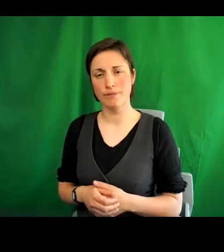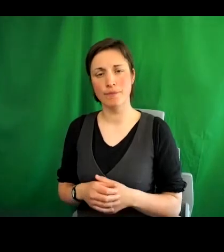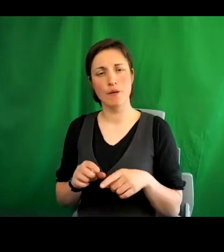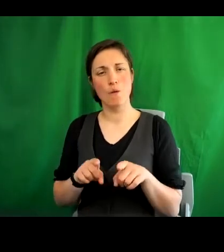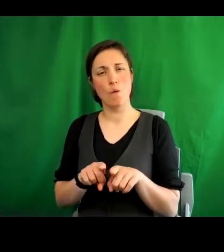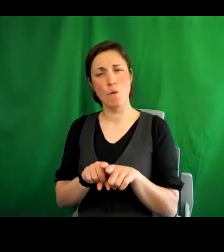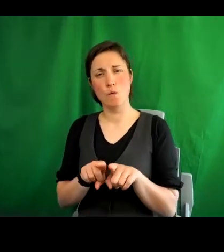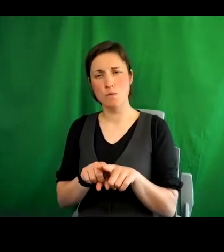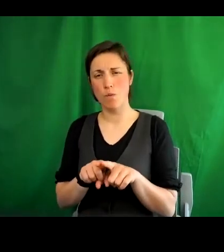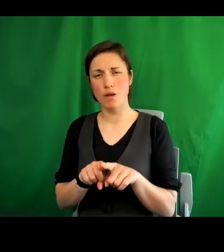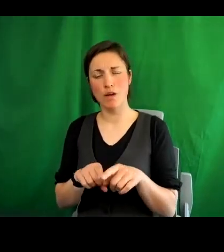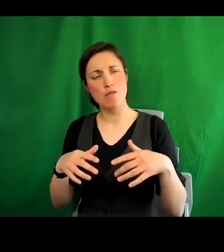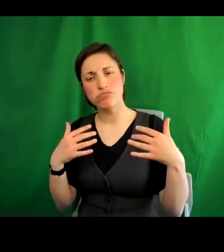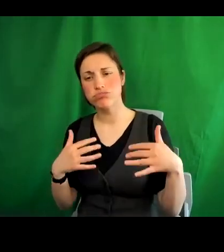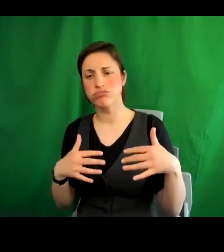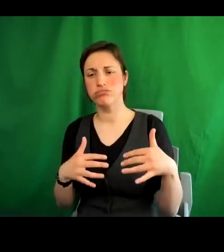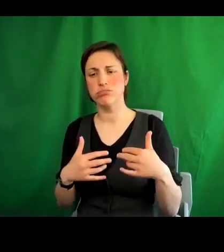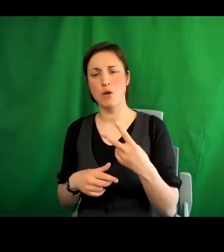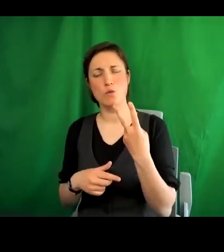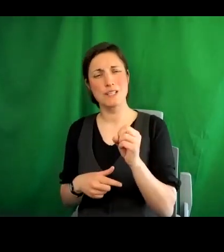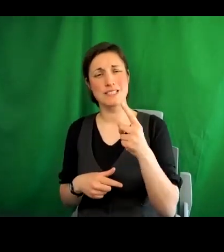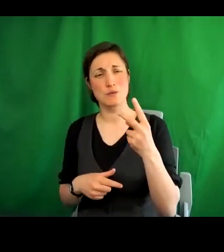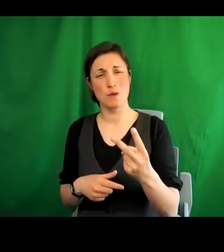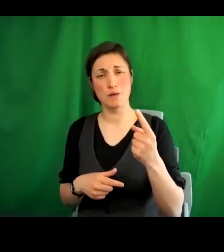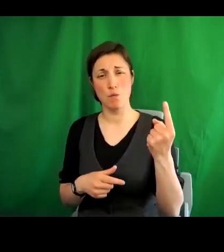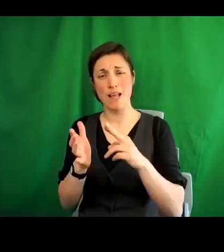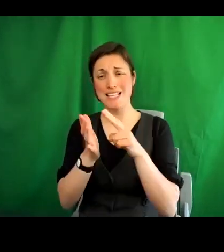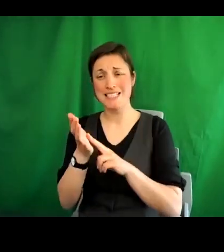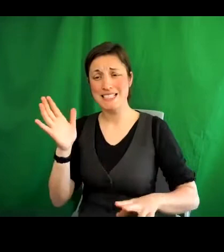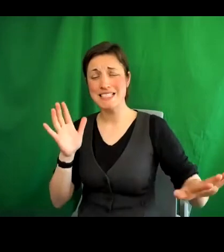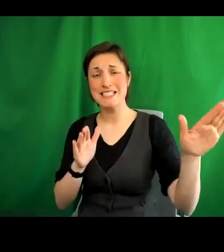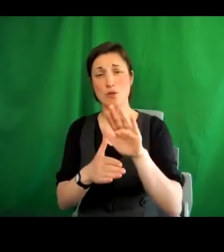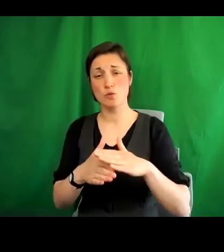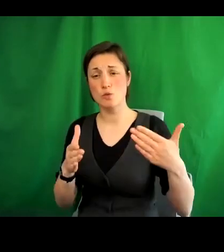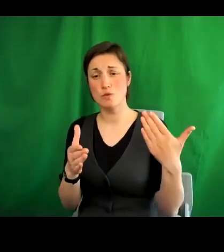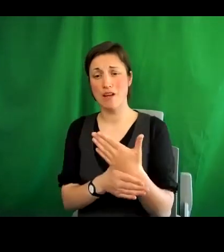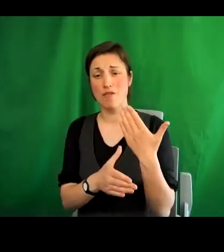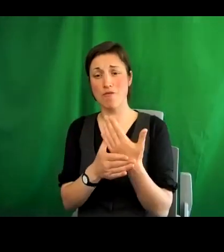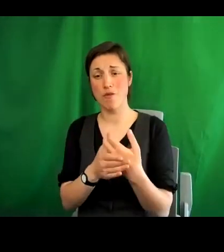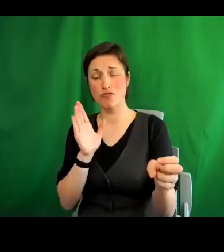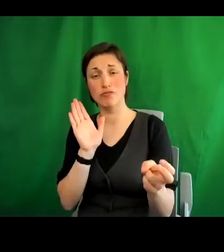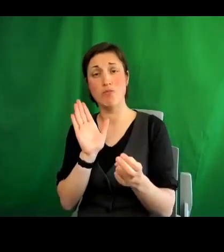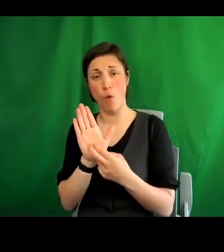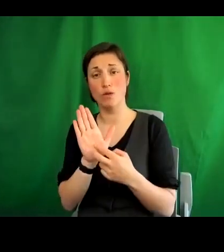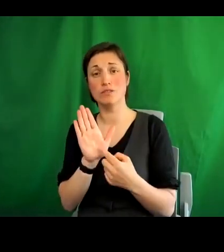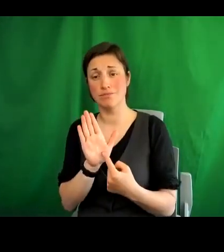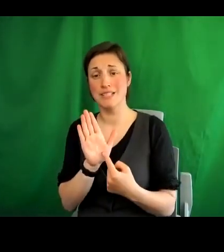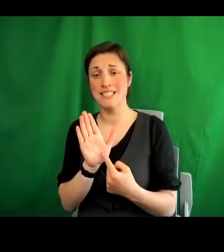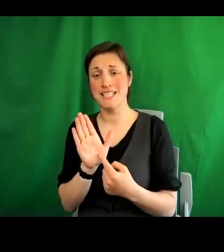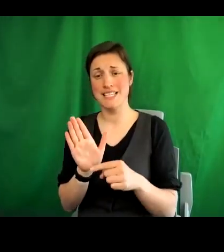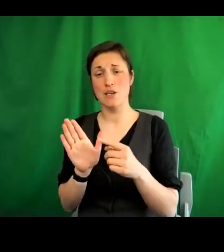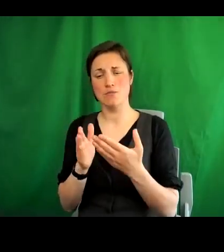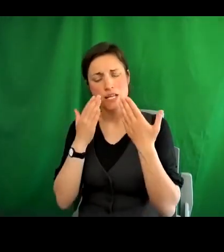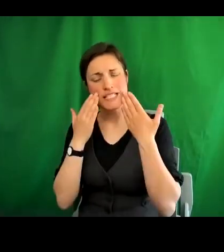Force for Human Rights Leadership Report, which recommends the statutory recognition not just of the Human Rights Act,